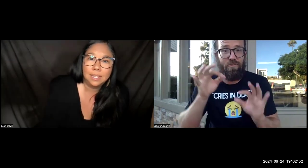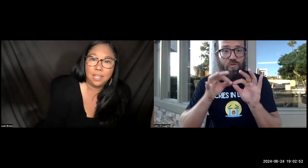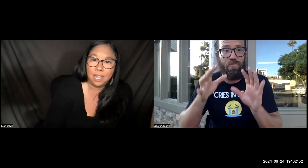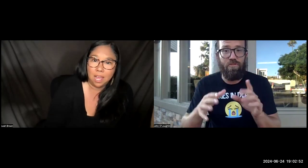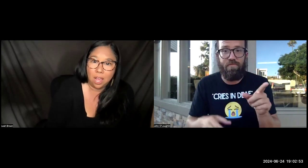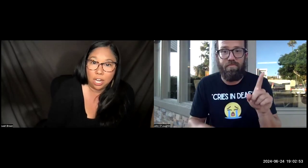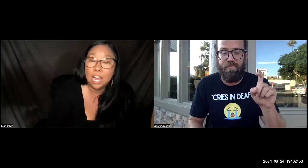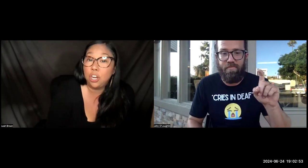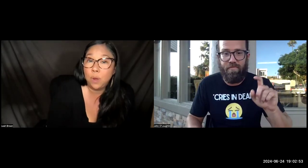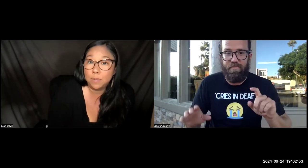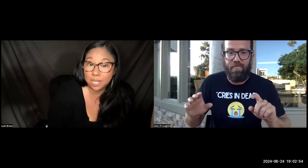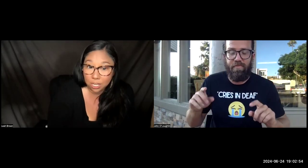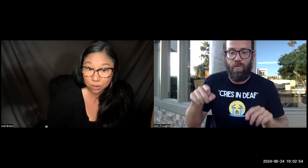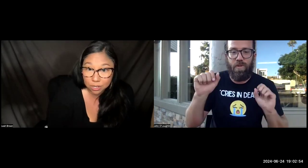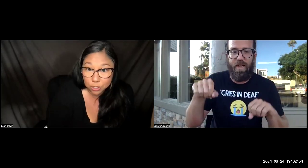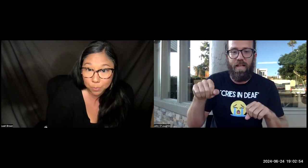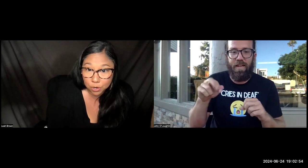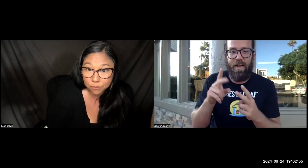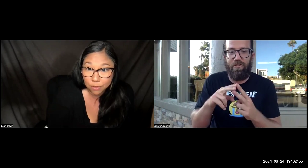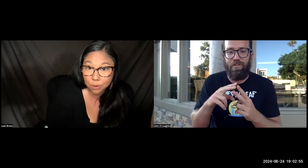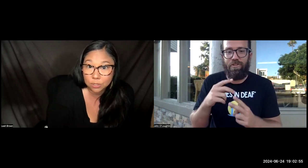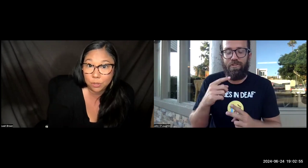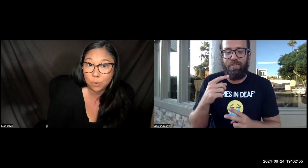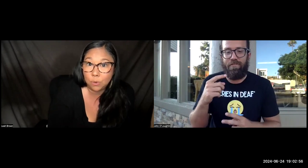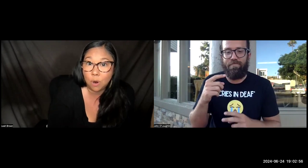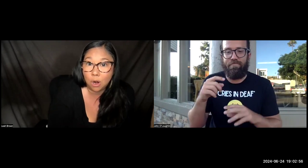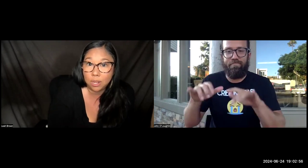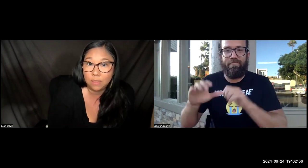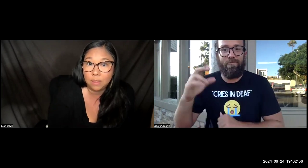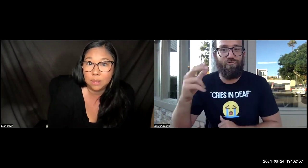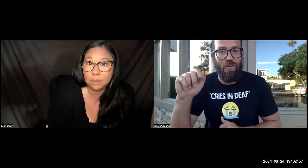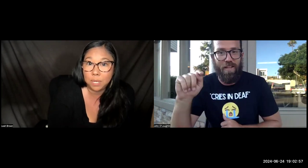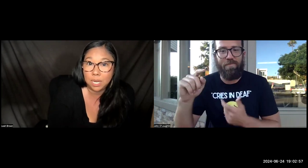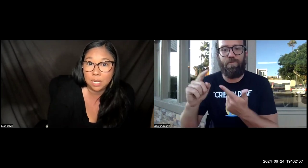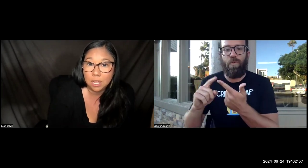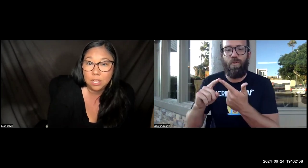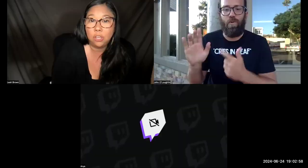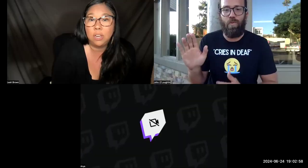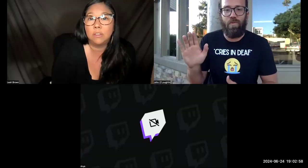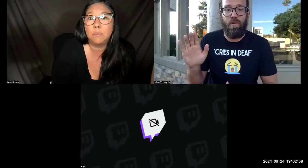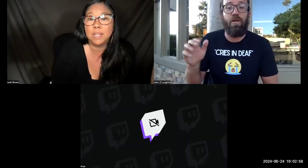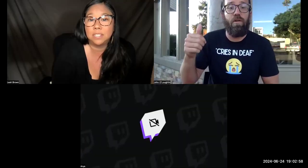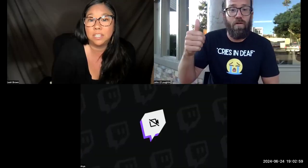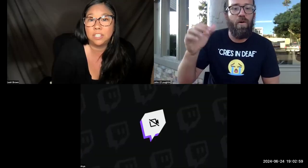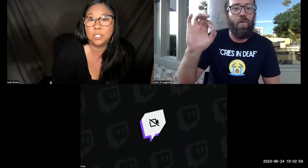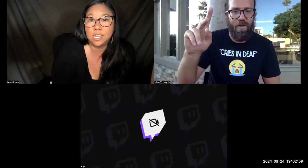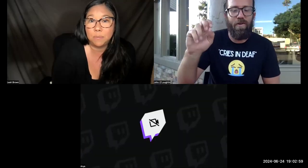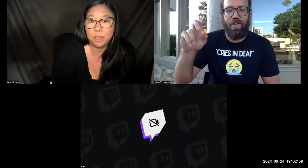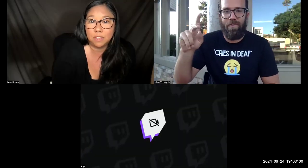Okay. Uh, are you able to hear the interpreter? For those of you who are in the meeting, you can either a message or say something in the